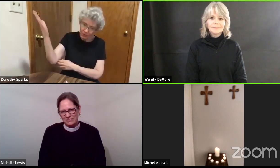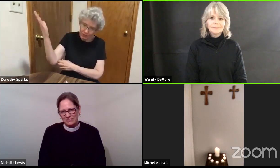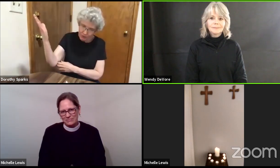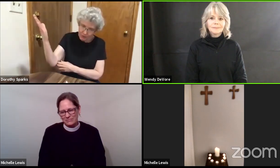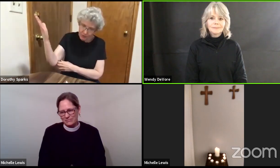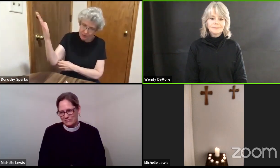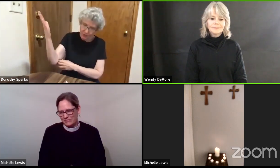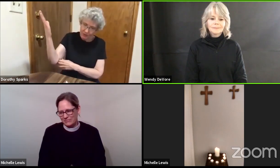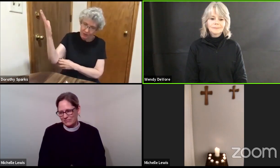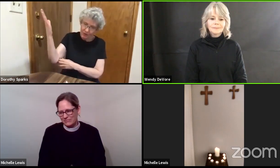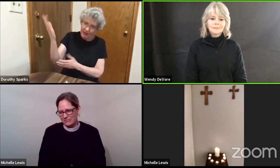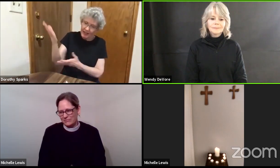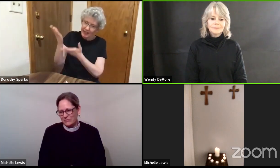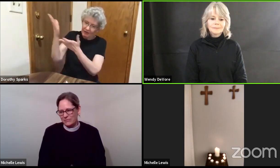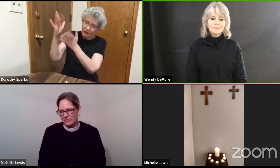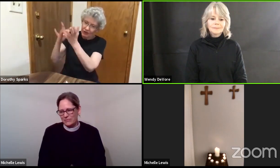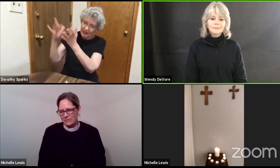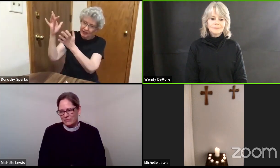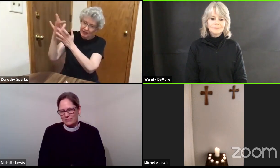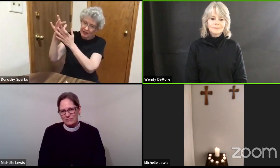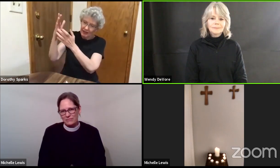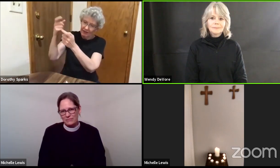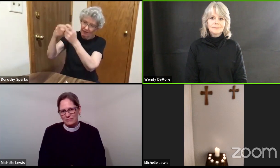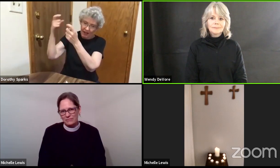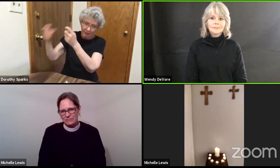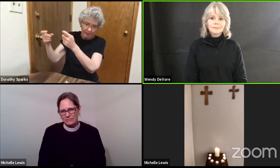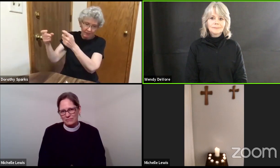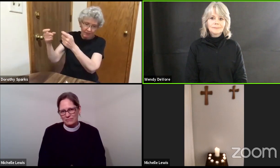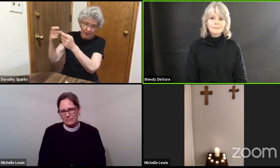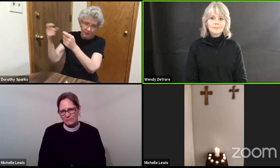let us